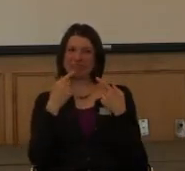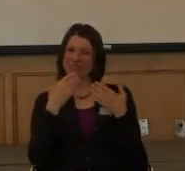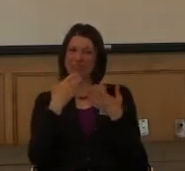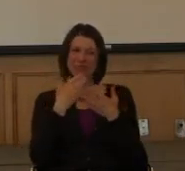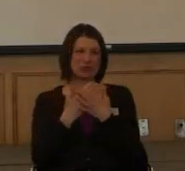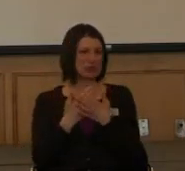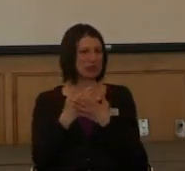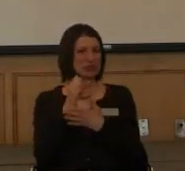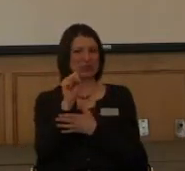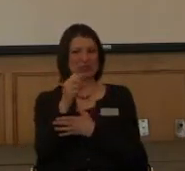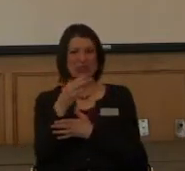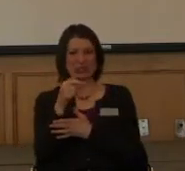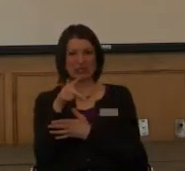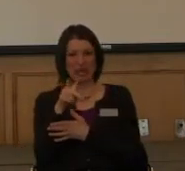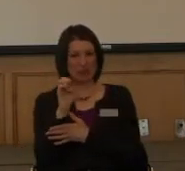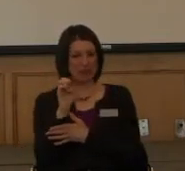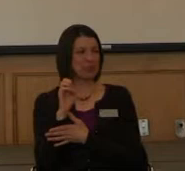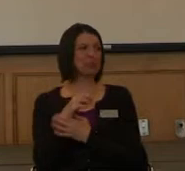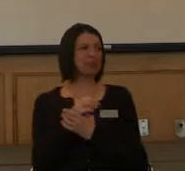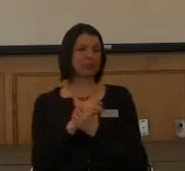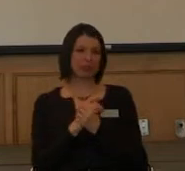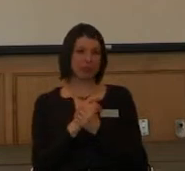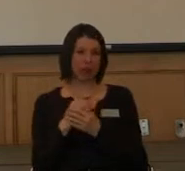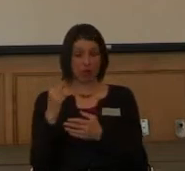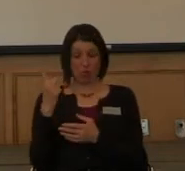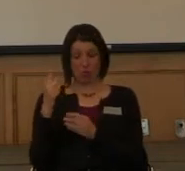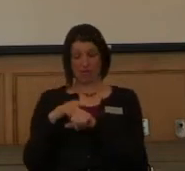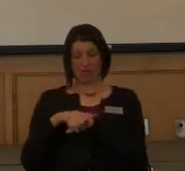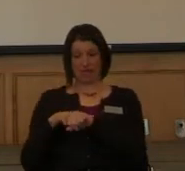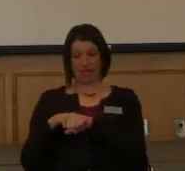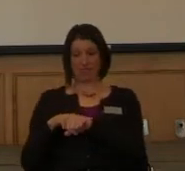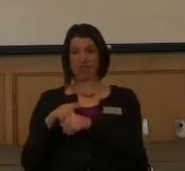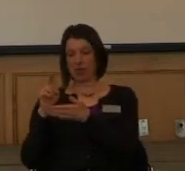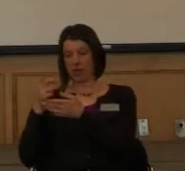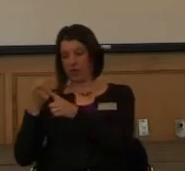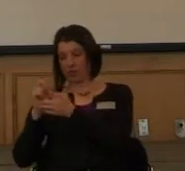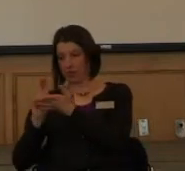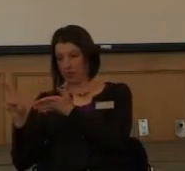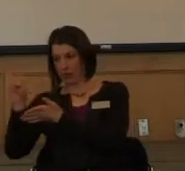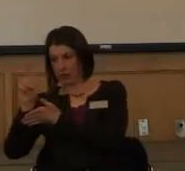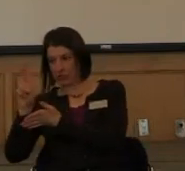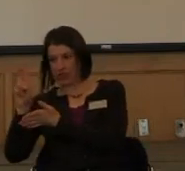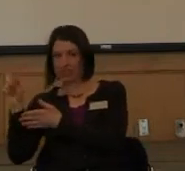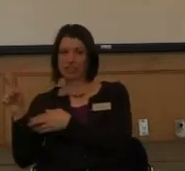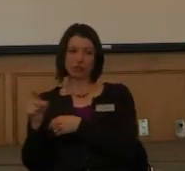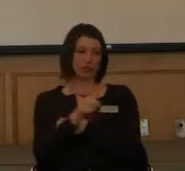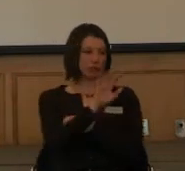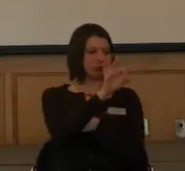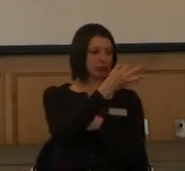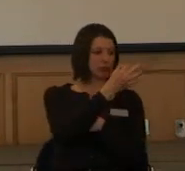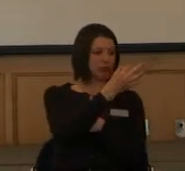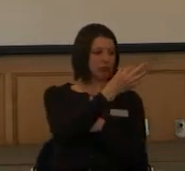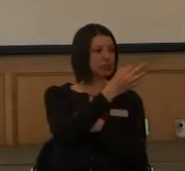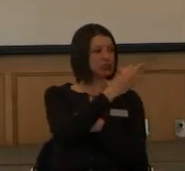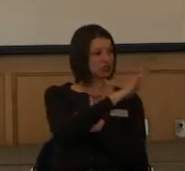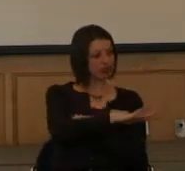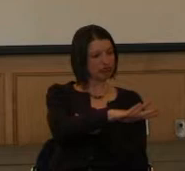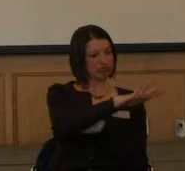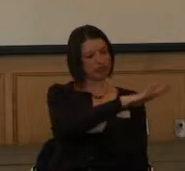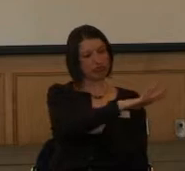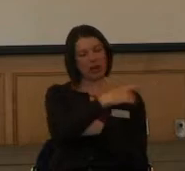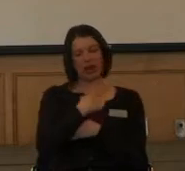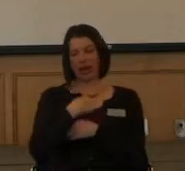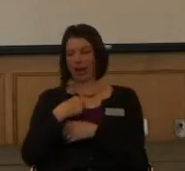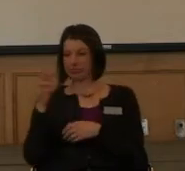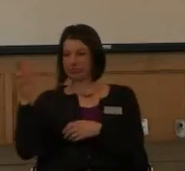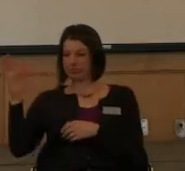bus from the university to the quarter, was getting ready to come back like three hours later. The particular, there were